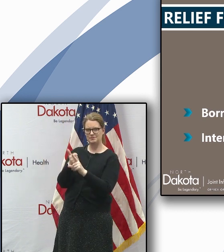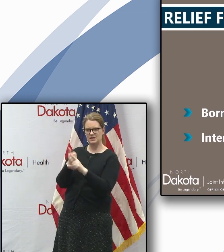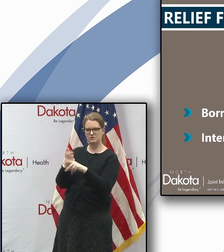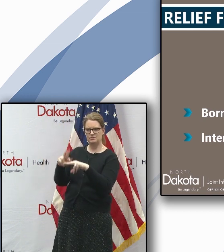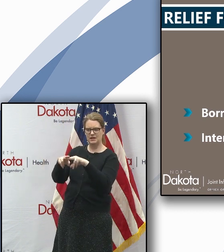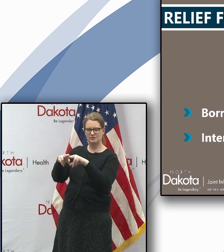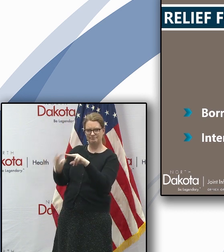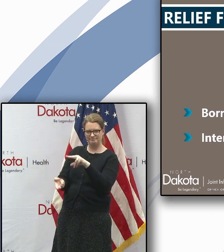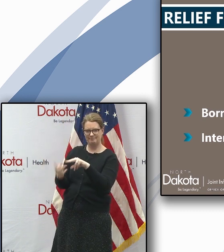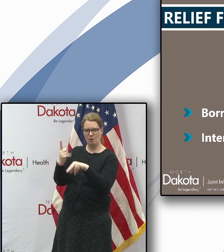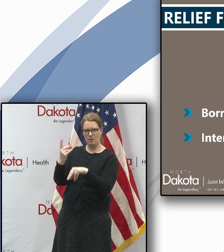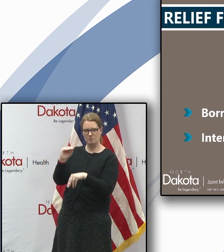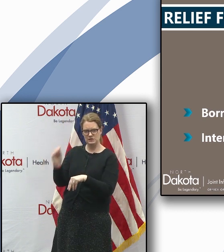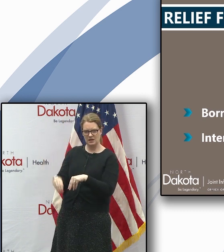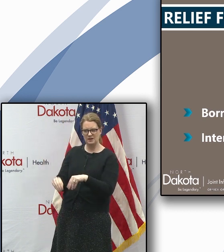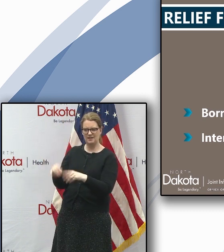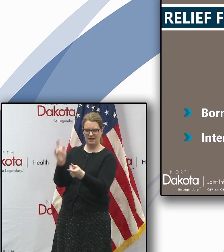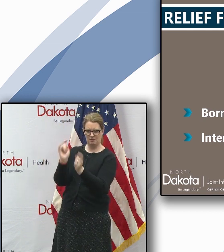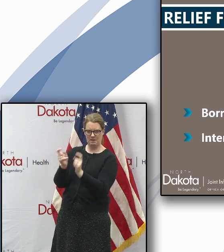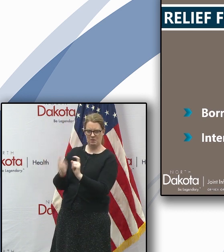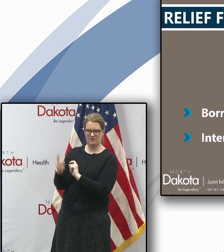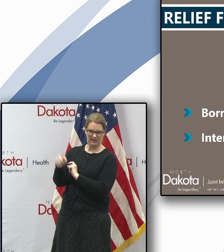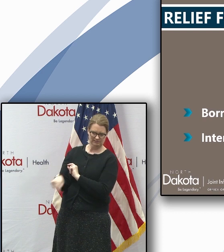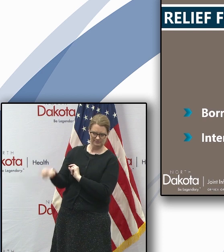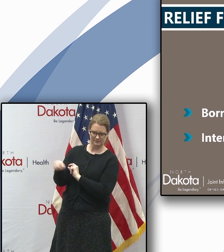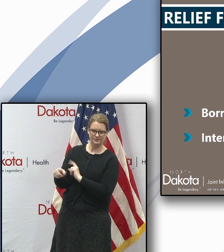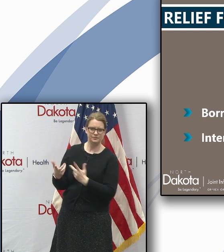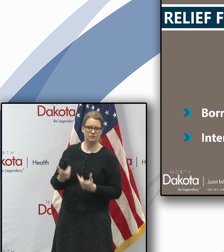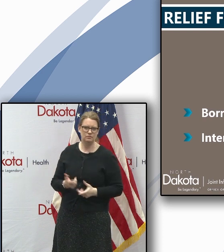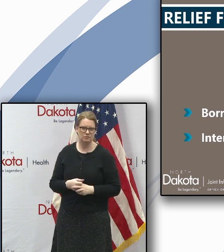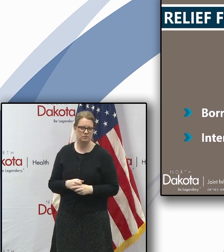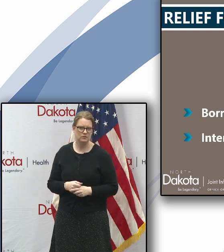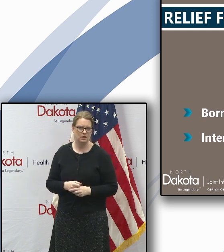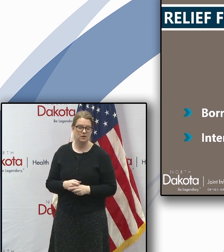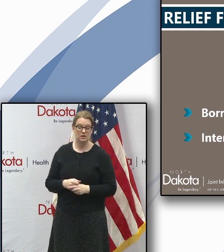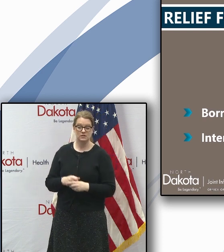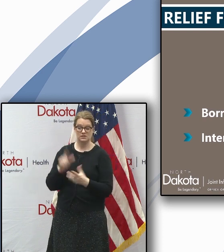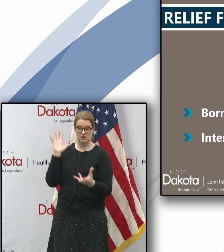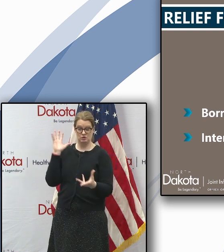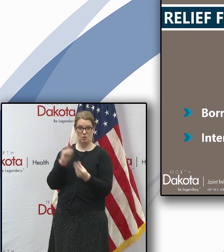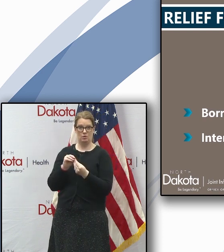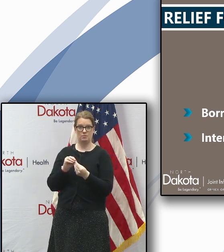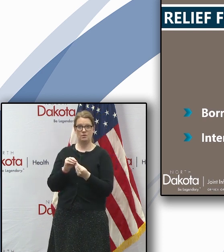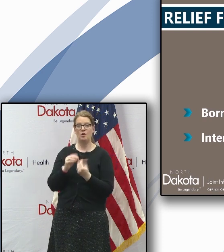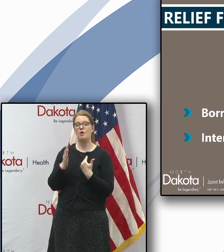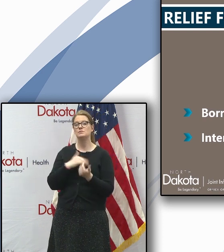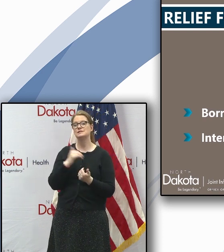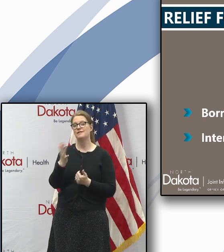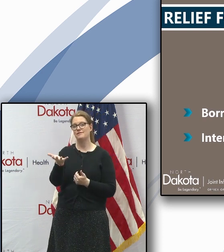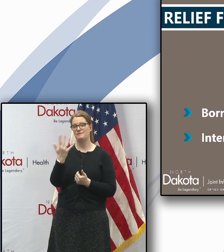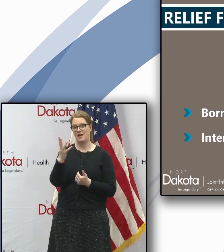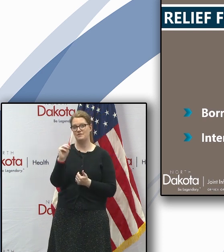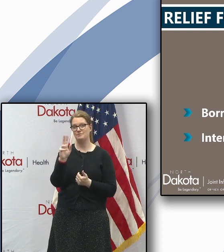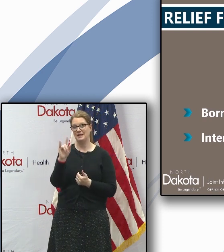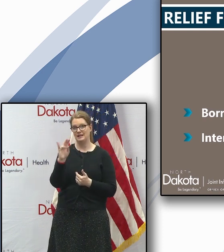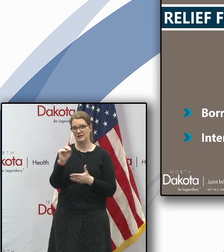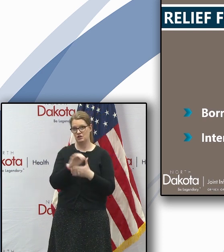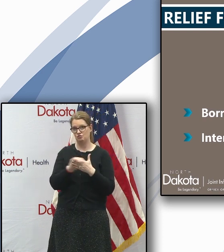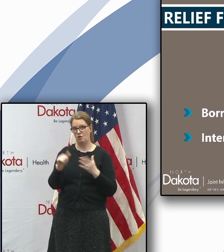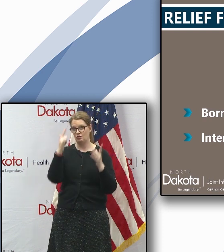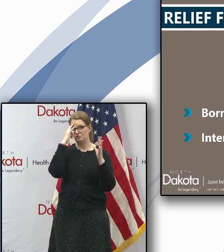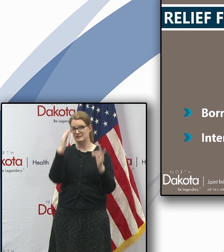but again that's a a in total almost a five million dollar decision